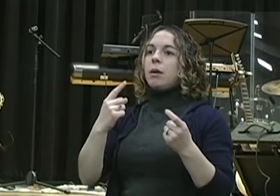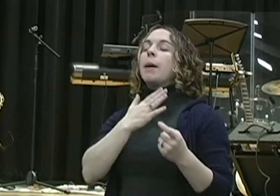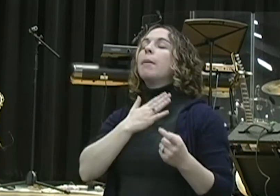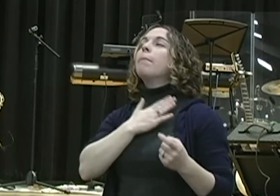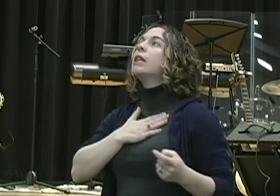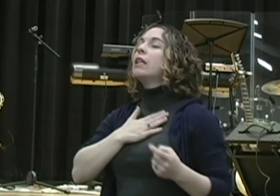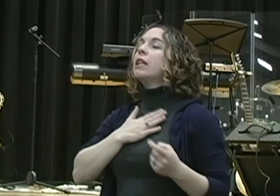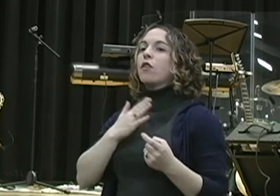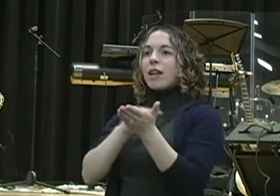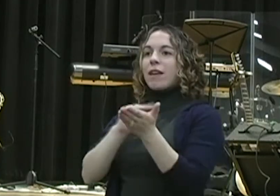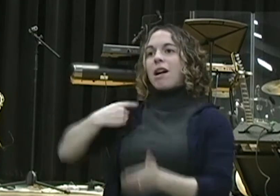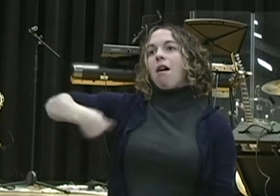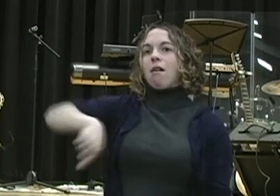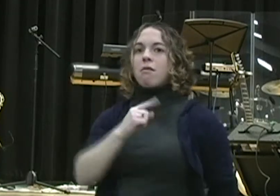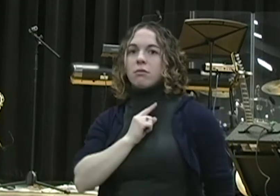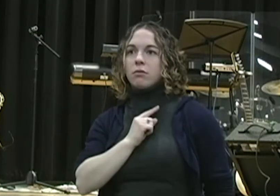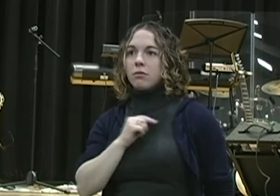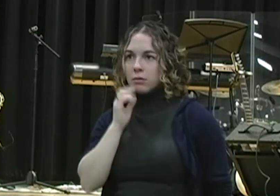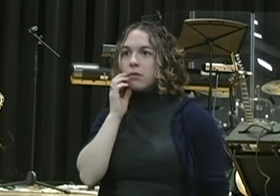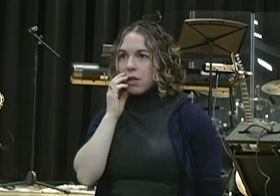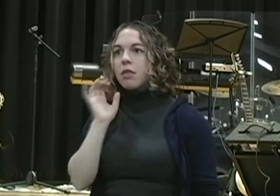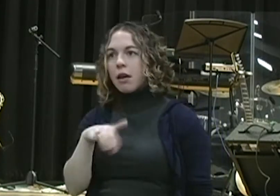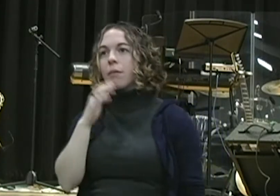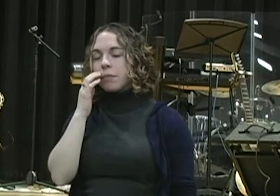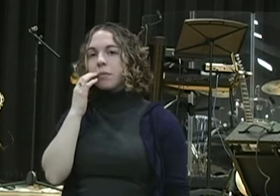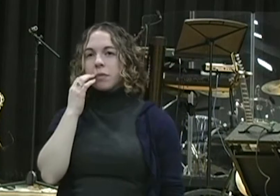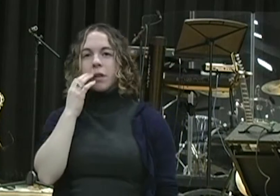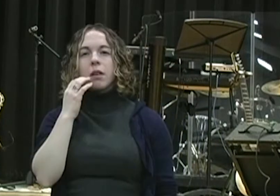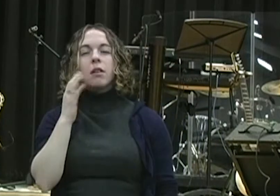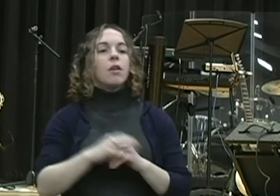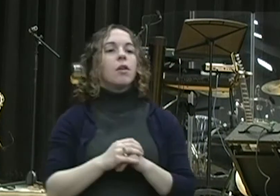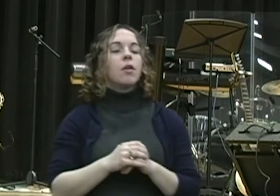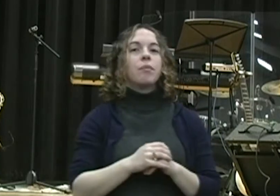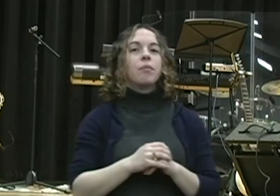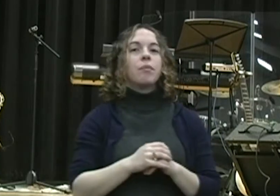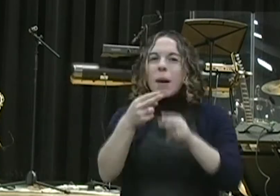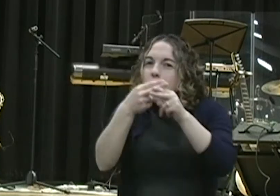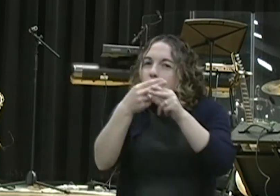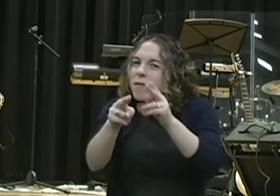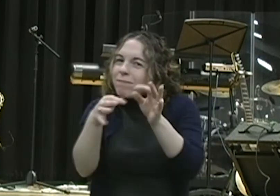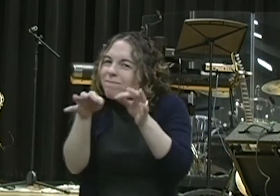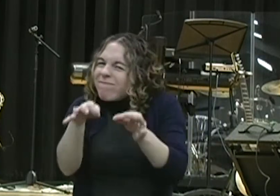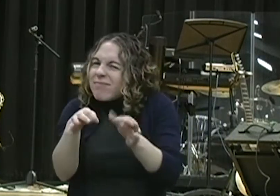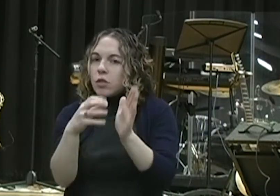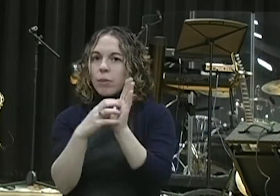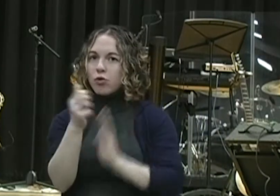amen? I just want to briefly go into chapter 10. In chapter 10, we